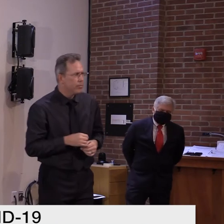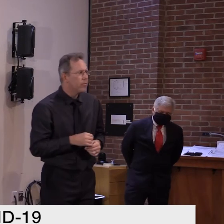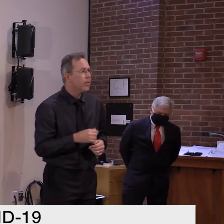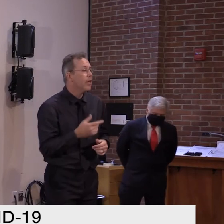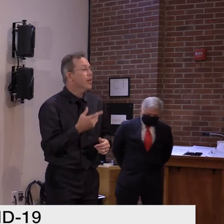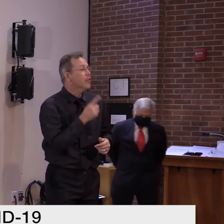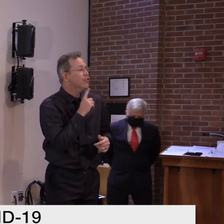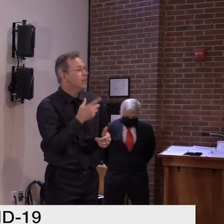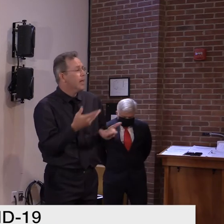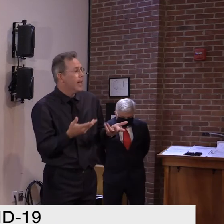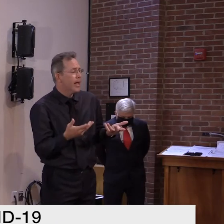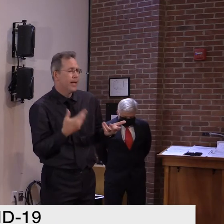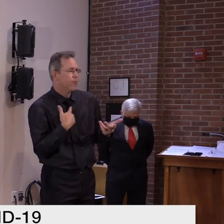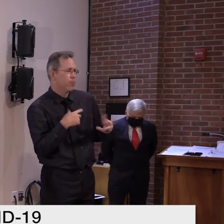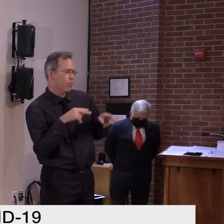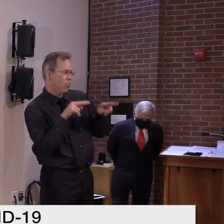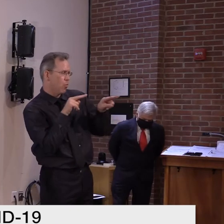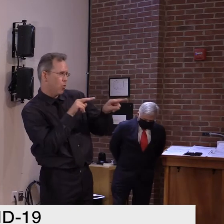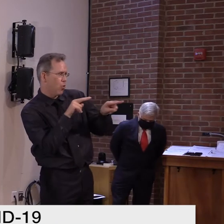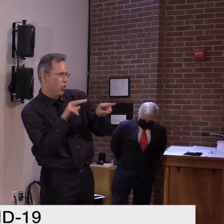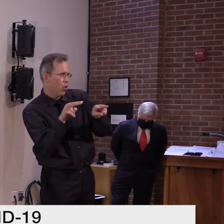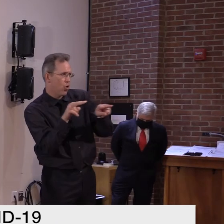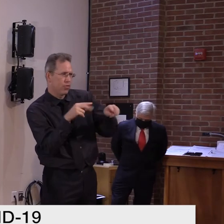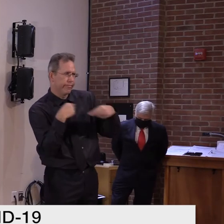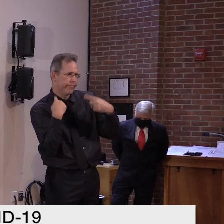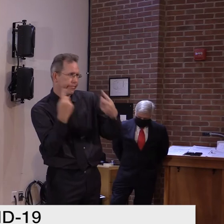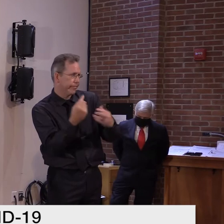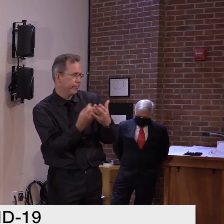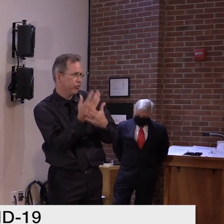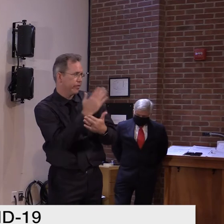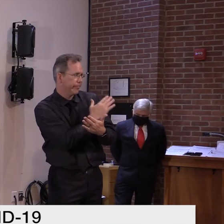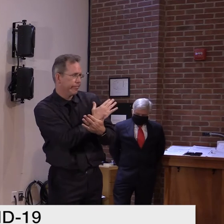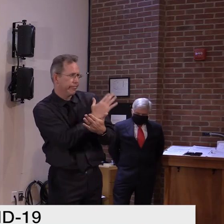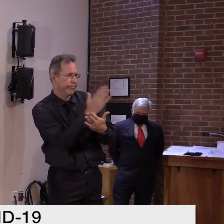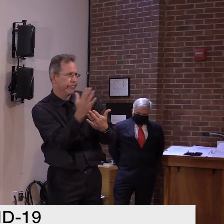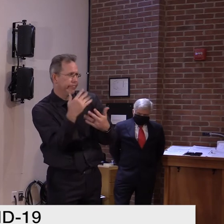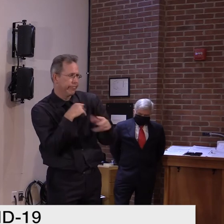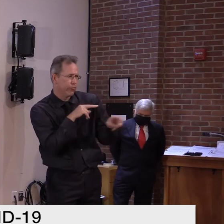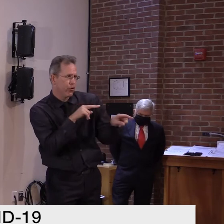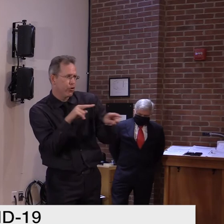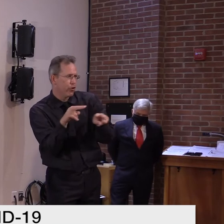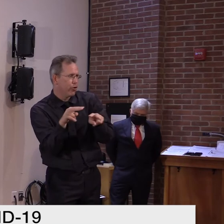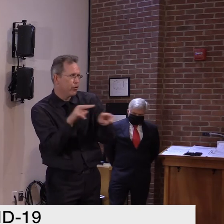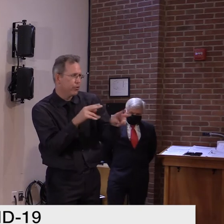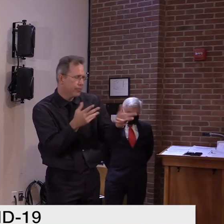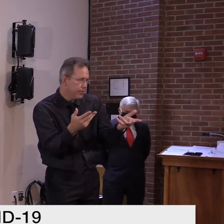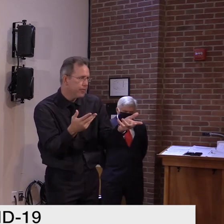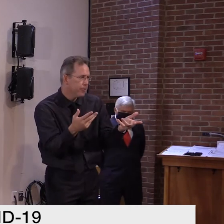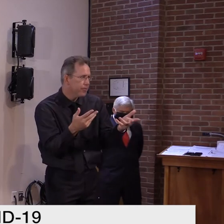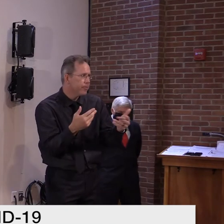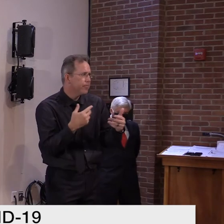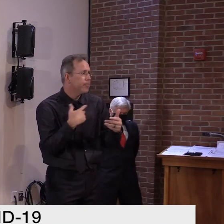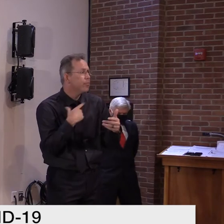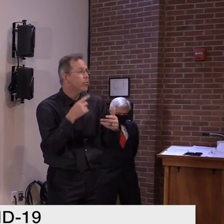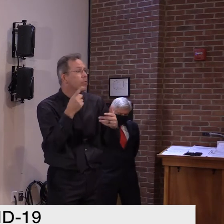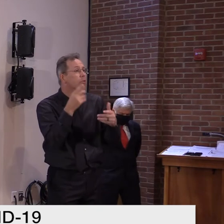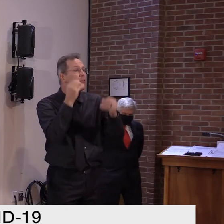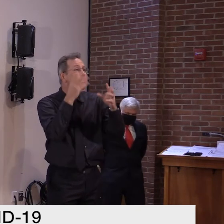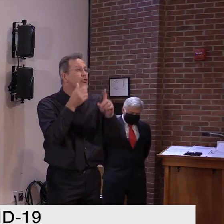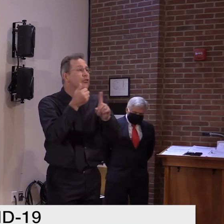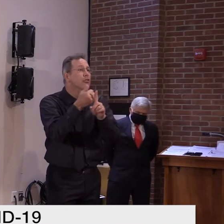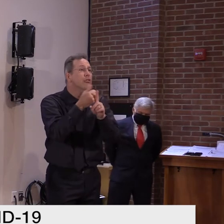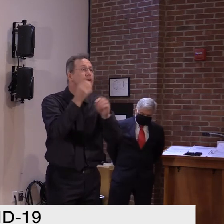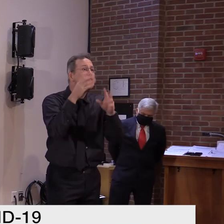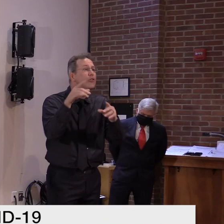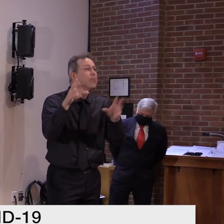we probably haven't been astronged in our messaging. There's a lot of meetings that occur as a part of administering schools, particularly as people have been